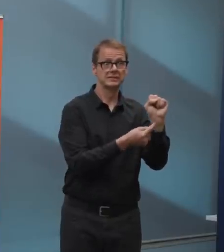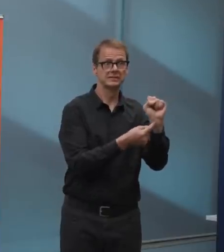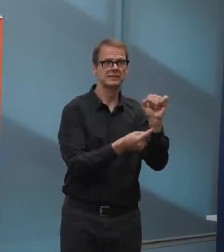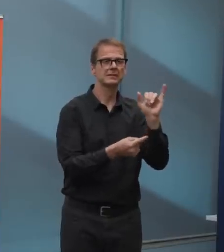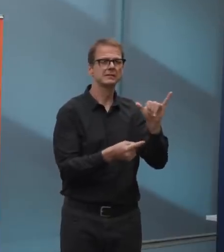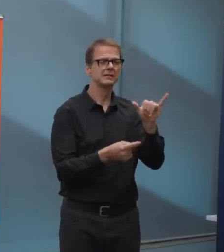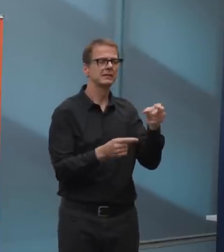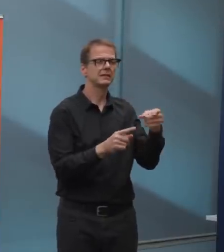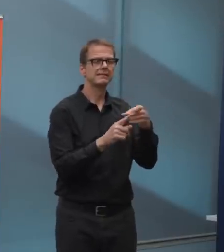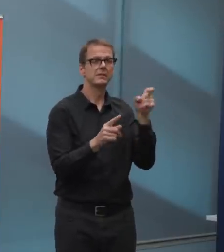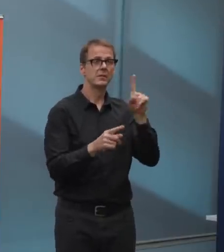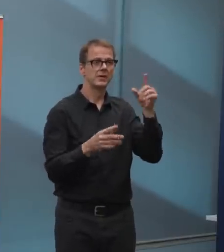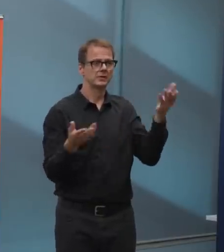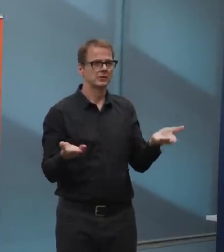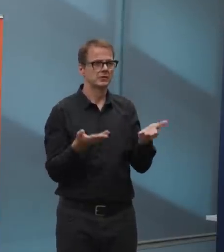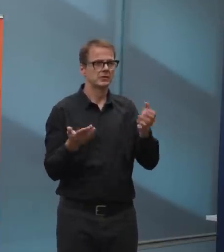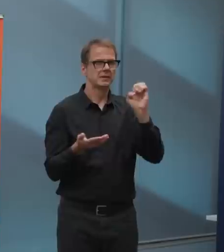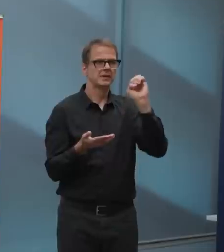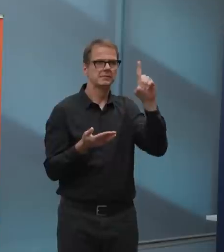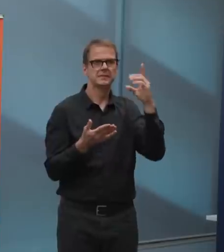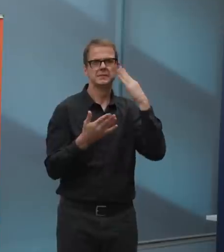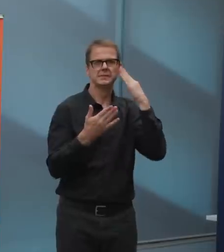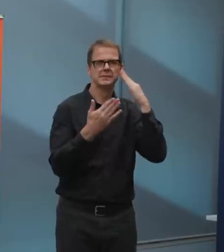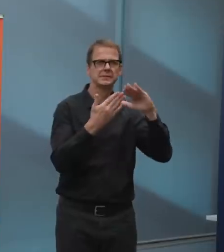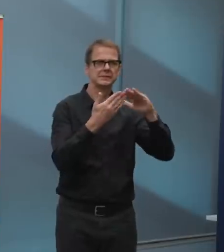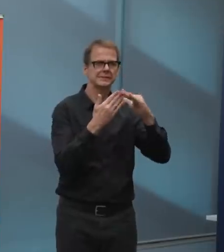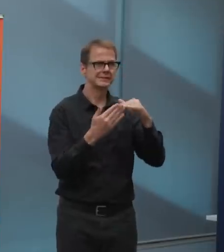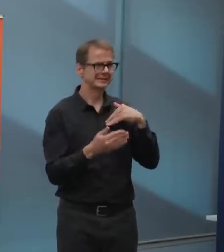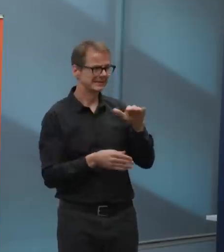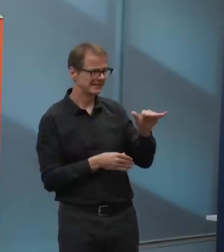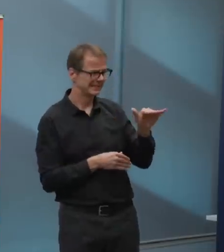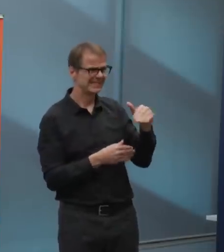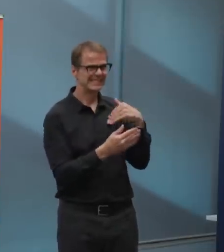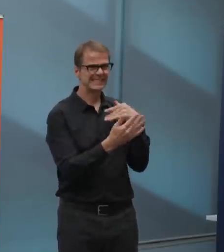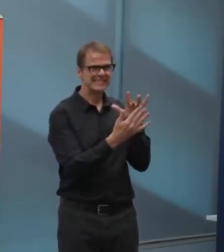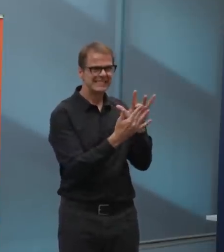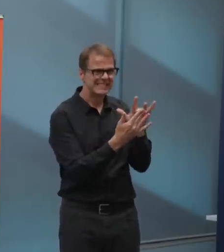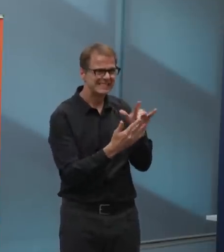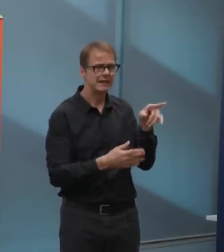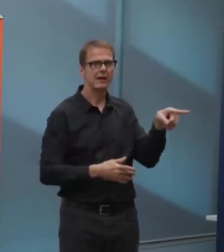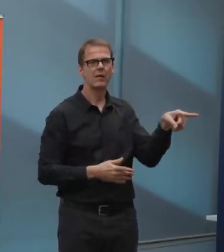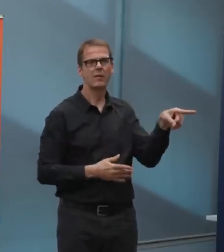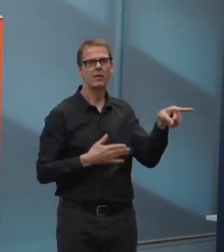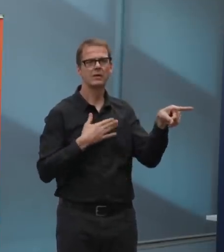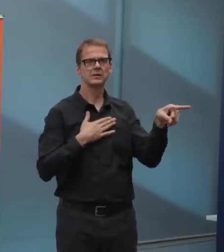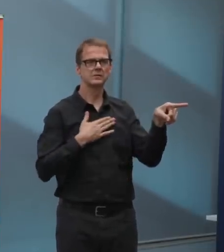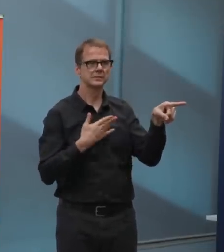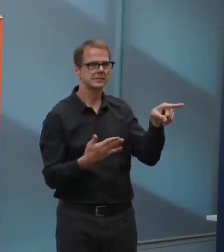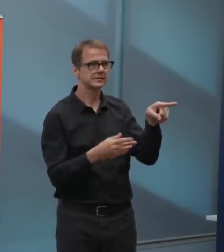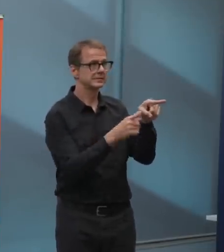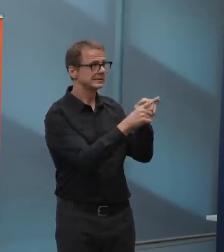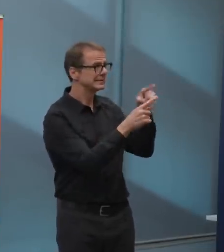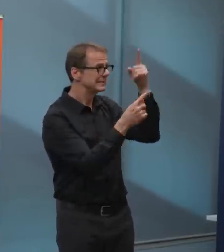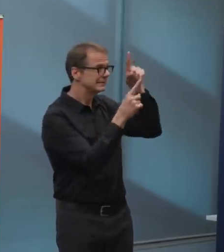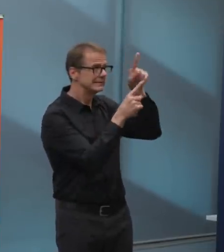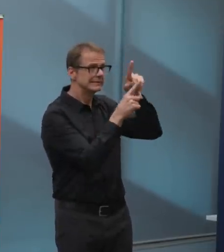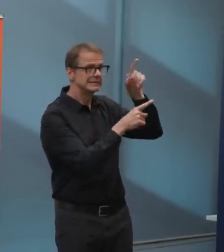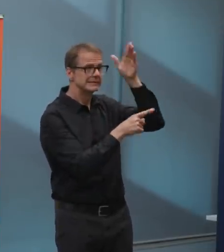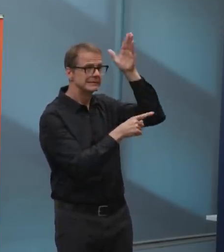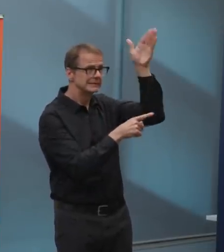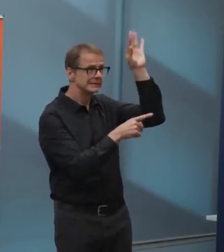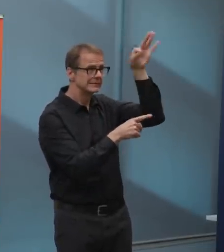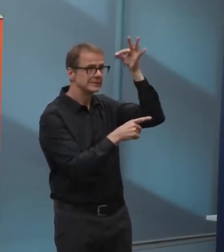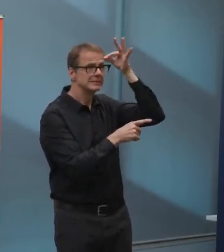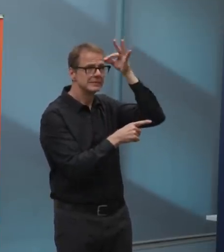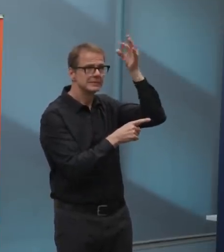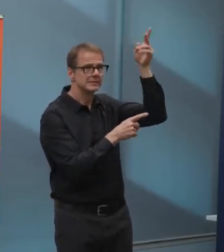provincial government is open to working with the feds to determine the financial needs of our cities and towns. We will be following up